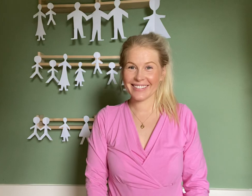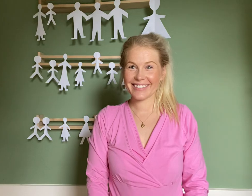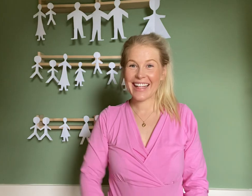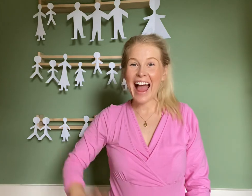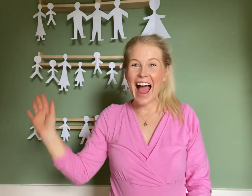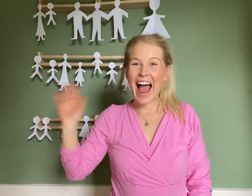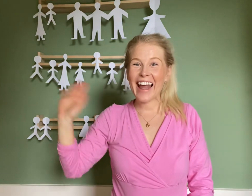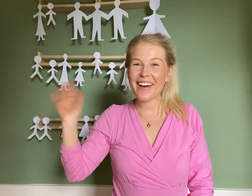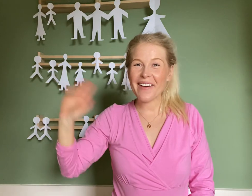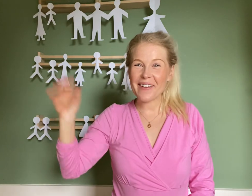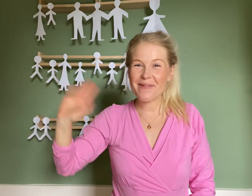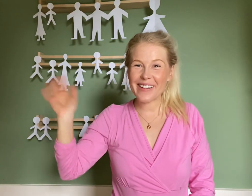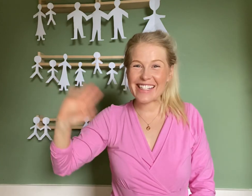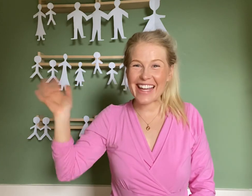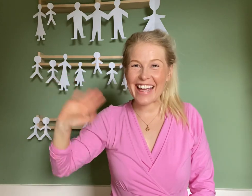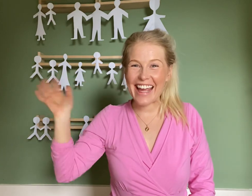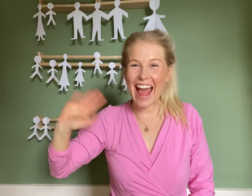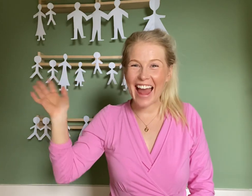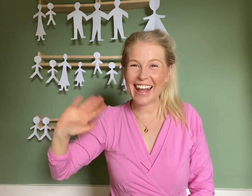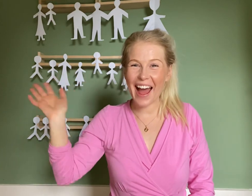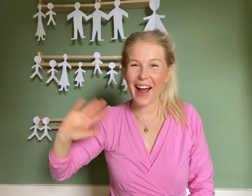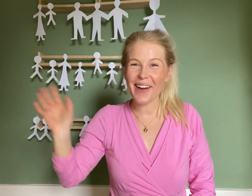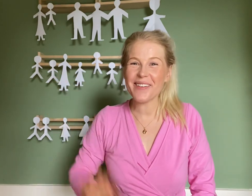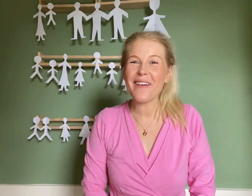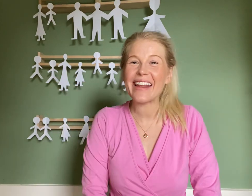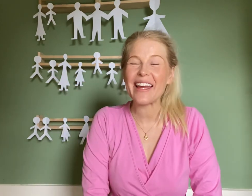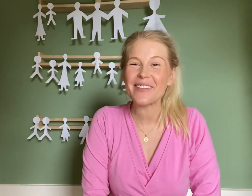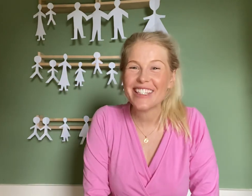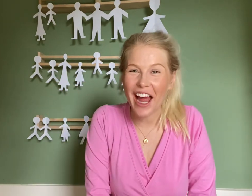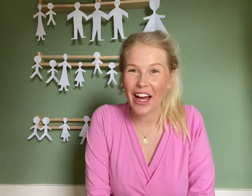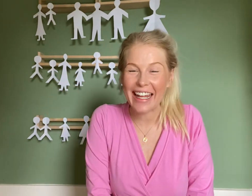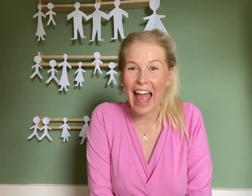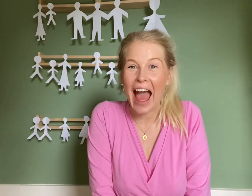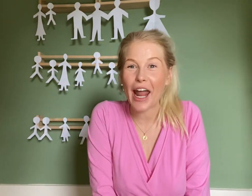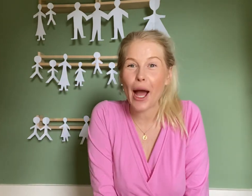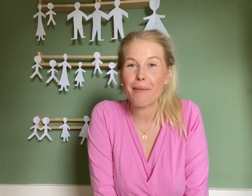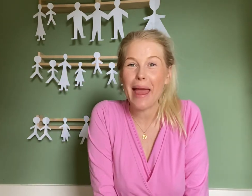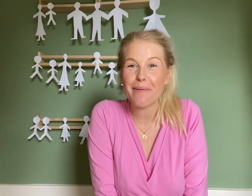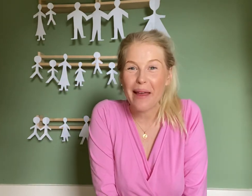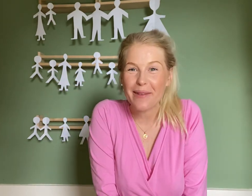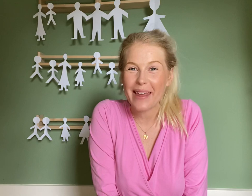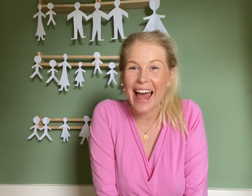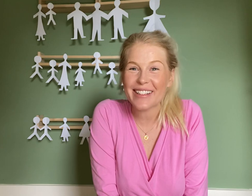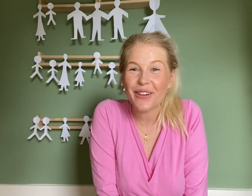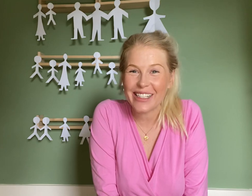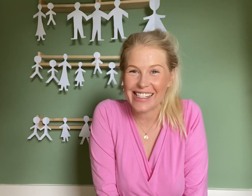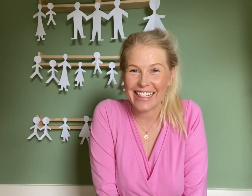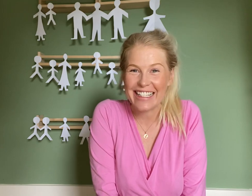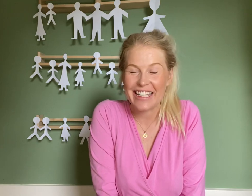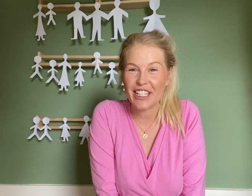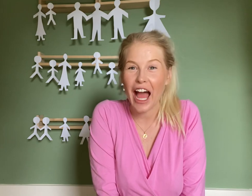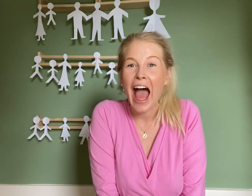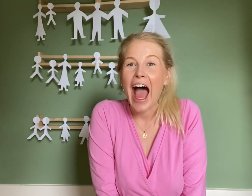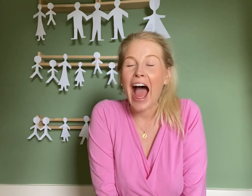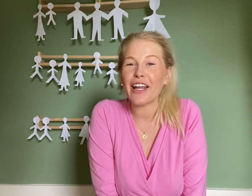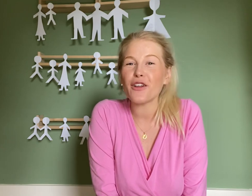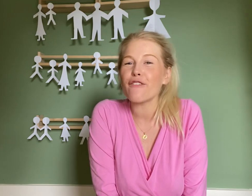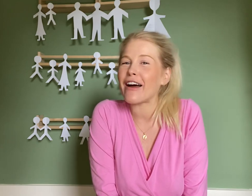Hello everybody, hello my name's Charlie and I'm a baby and toddler sign teacher and you'll find